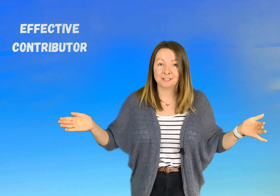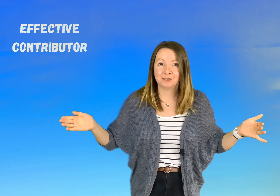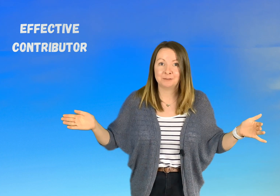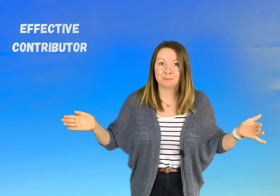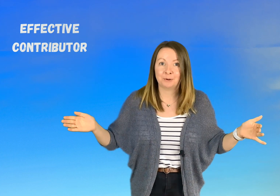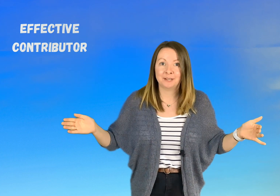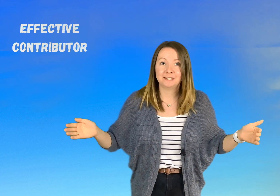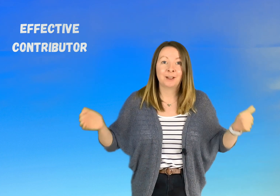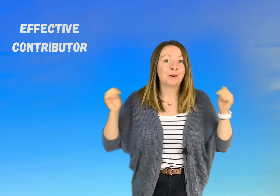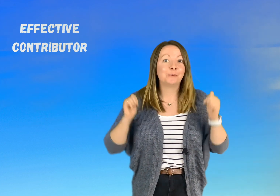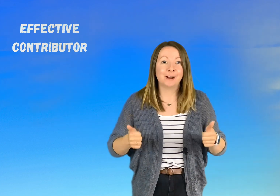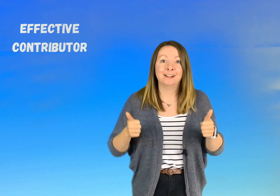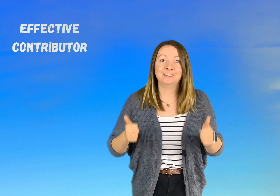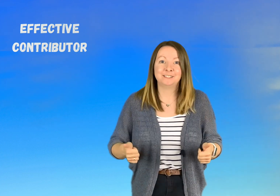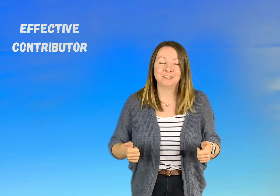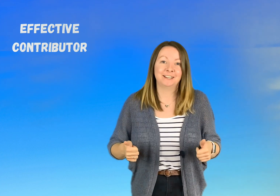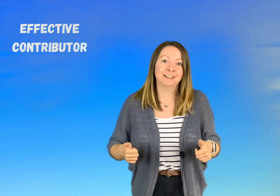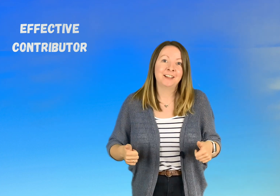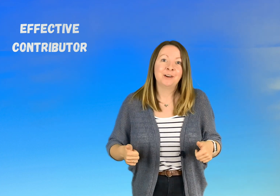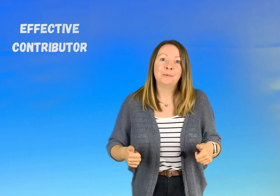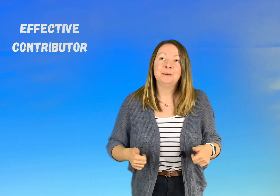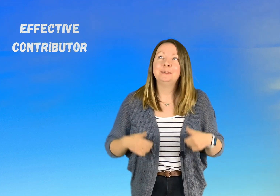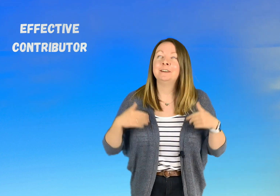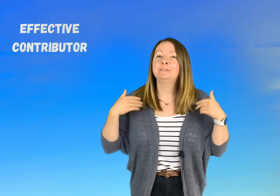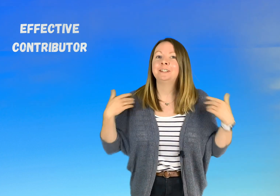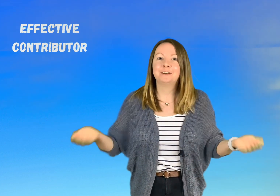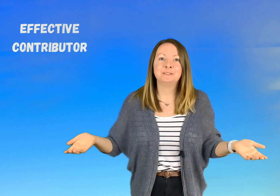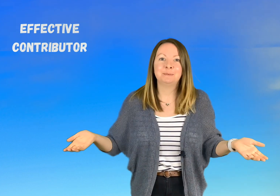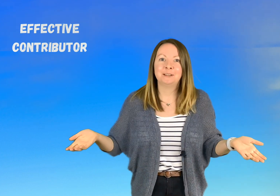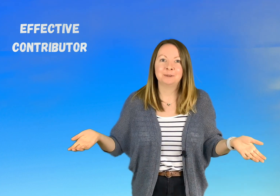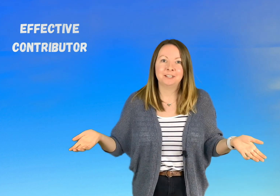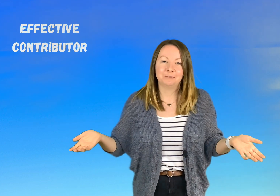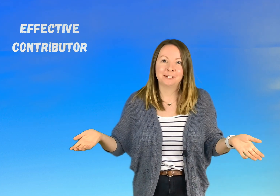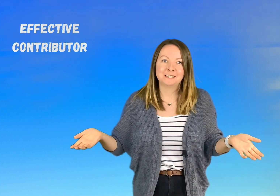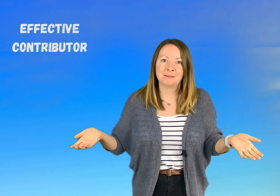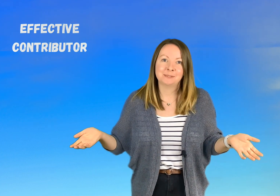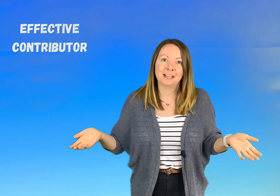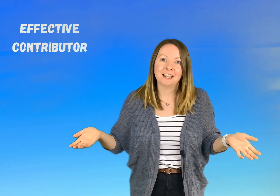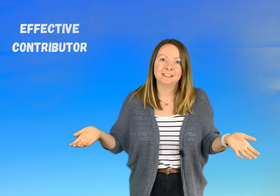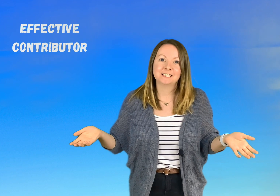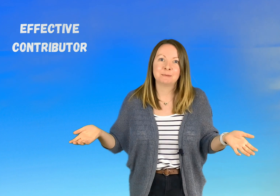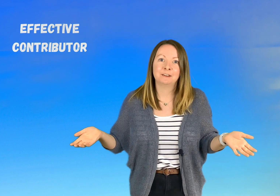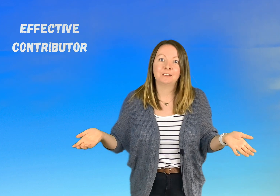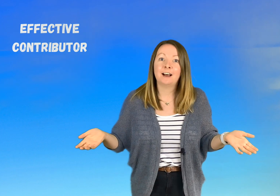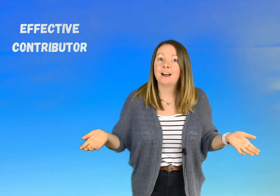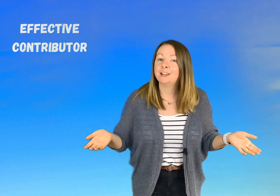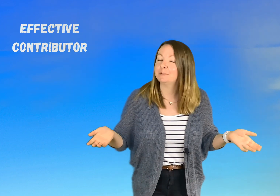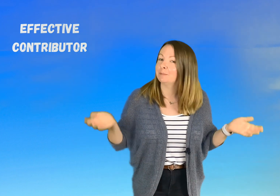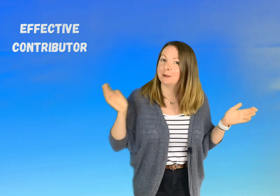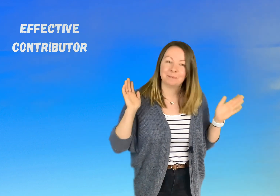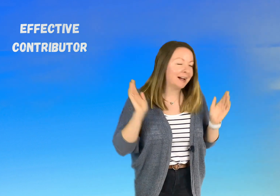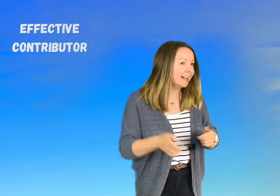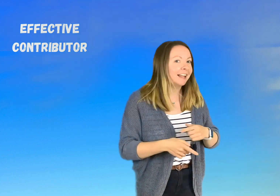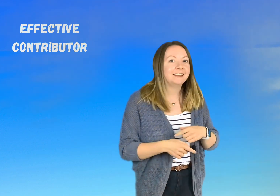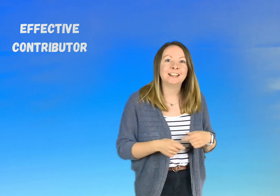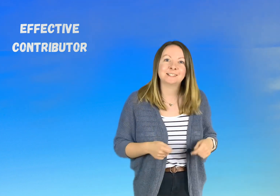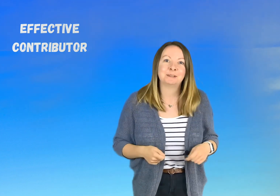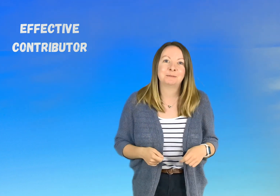you've spotted well done well we have loved being with you for assembly again this month and we'll bow back again next month with